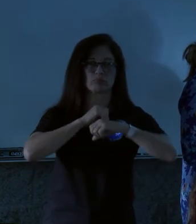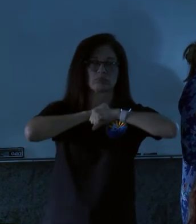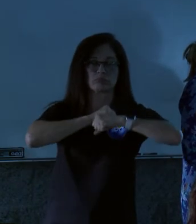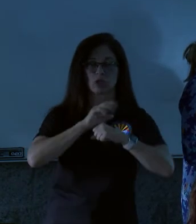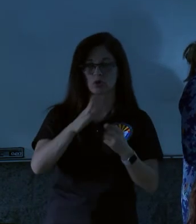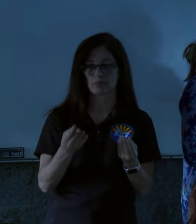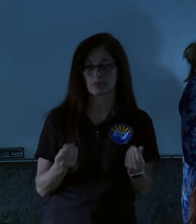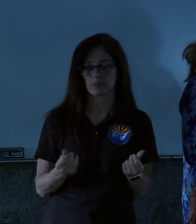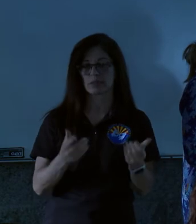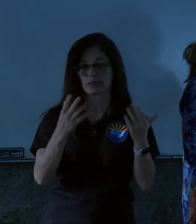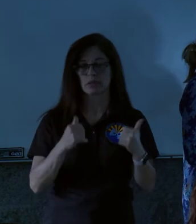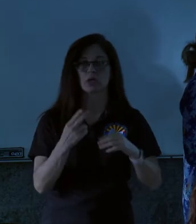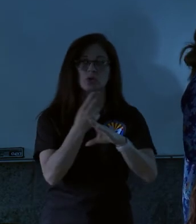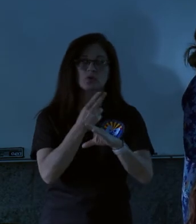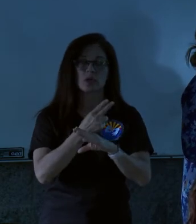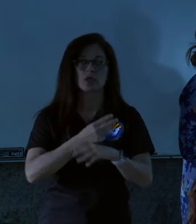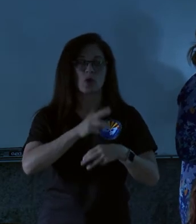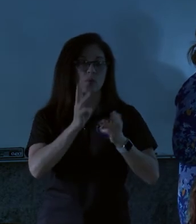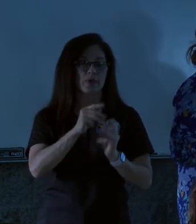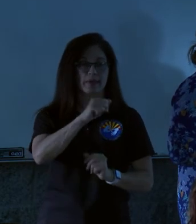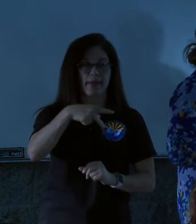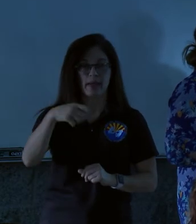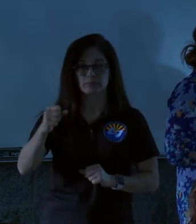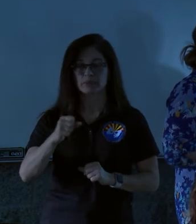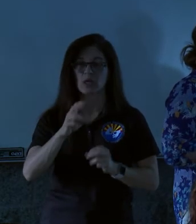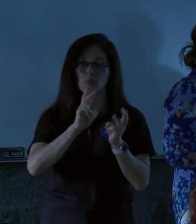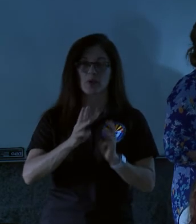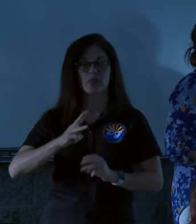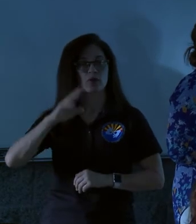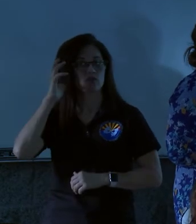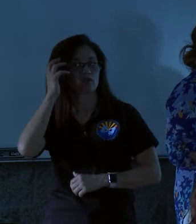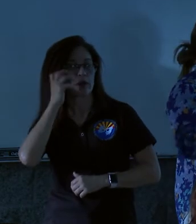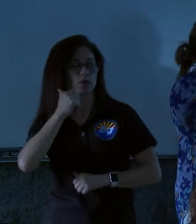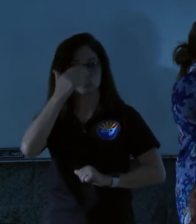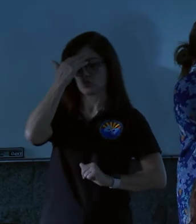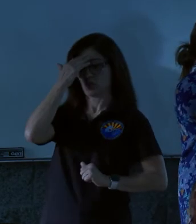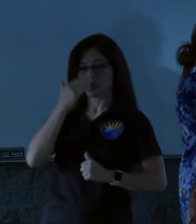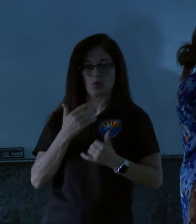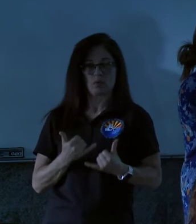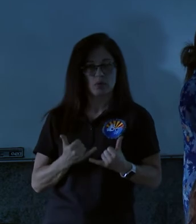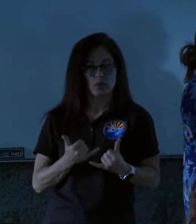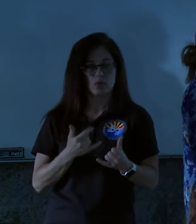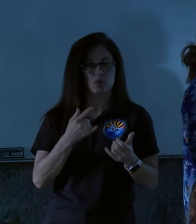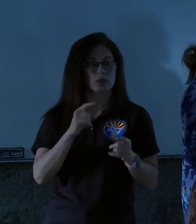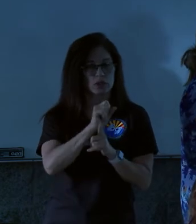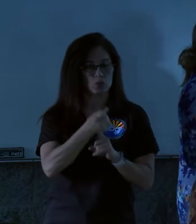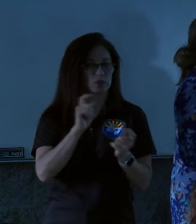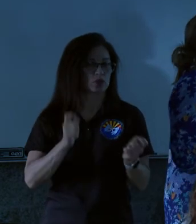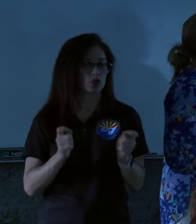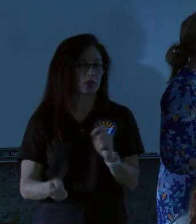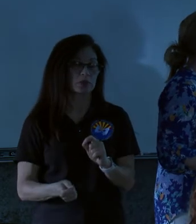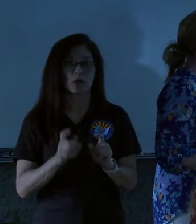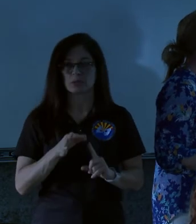and then using the weather apps and weather radio to kind of stay abreast of emergent situations as the conditions change,